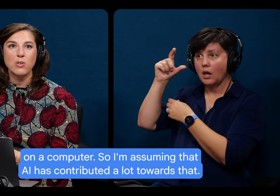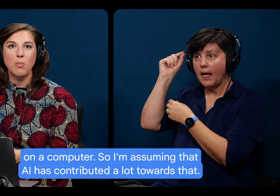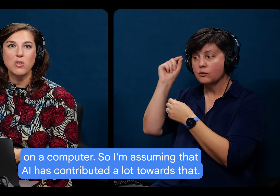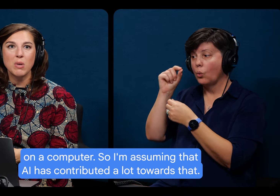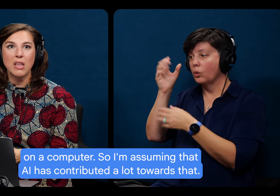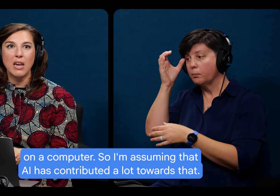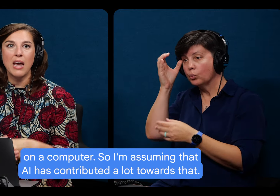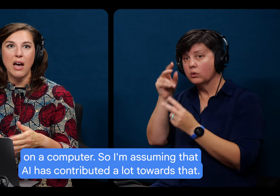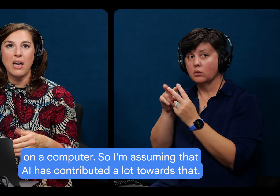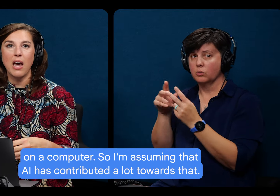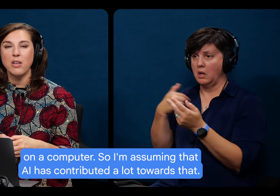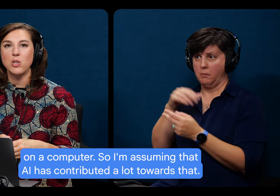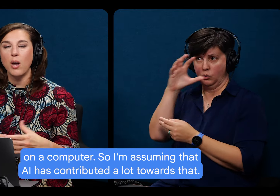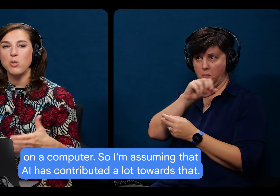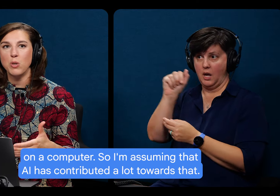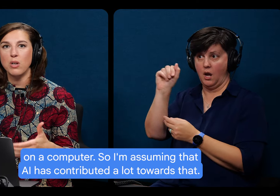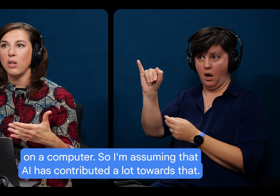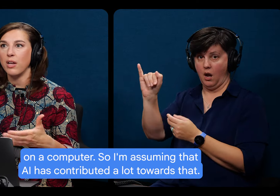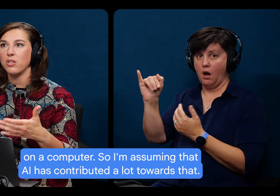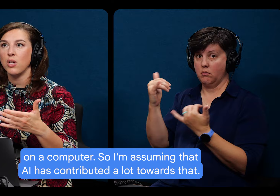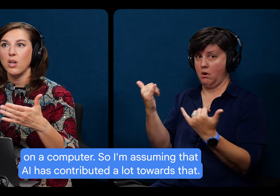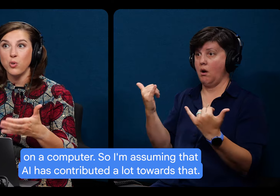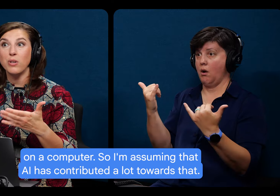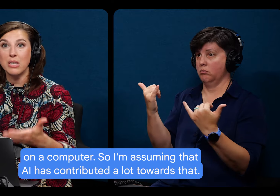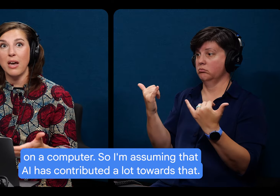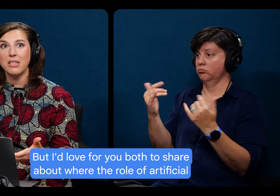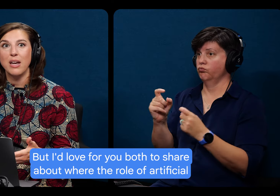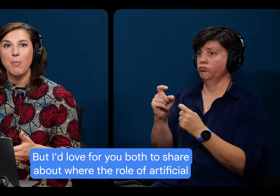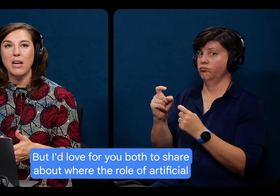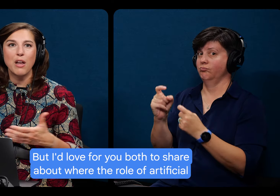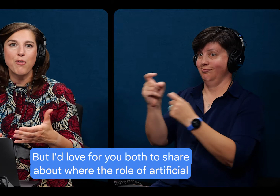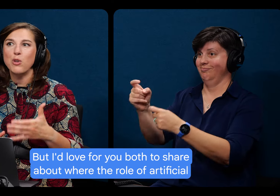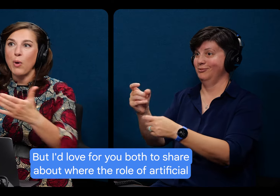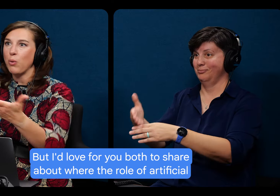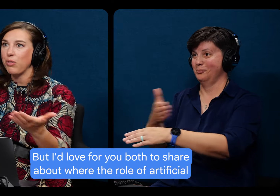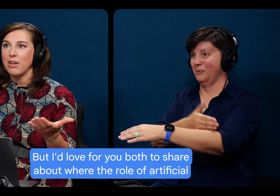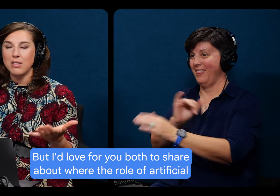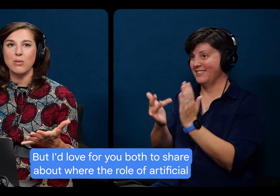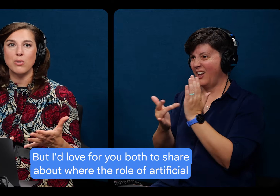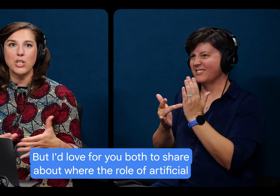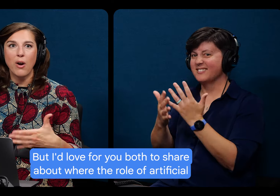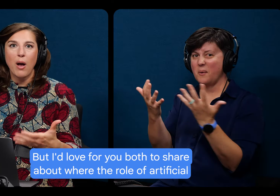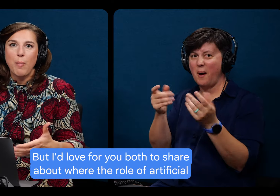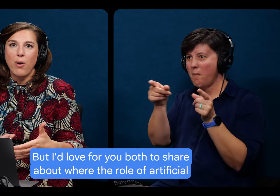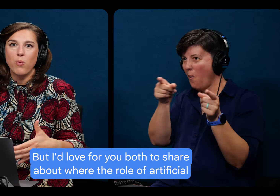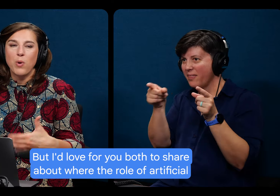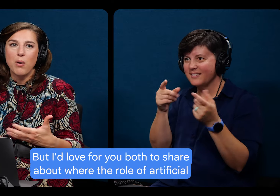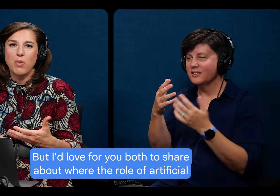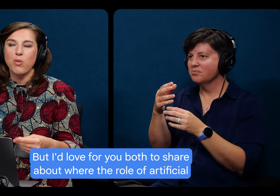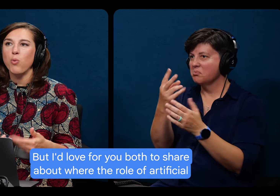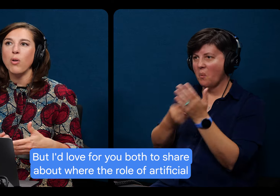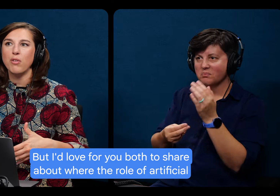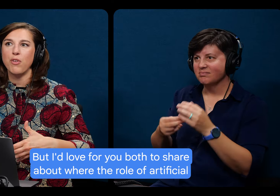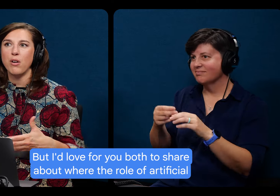So I'm assuming that AI has contributed a lot towards that, but I'd love for you both to share about where